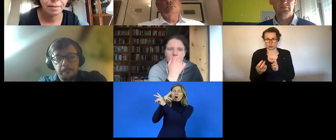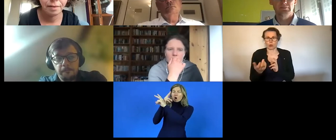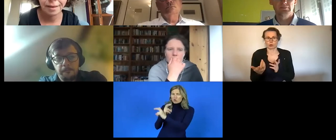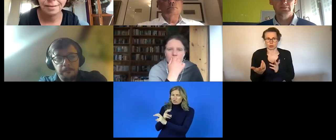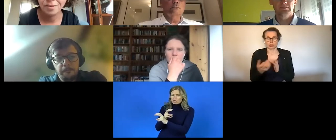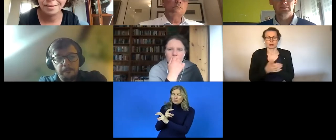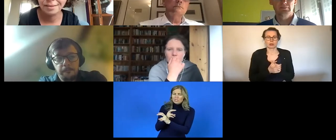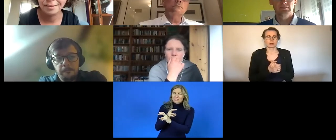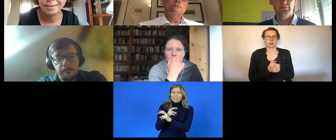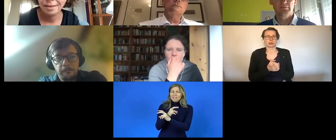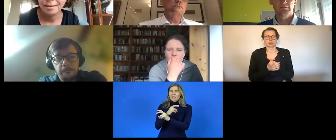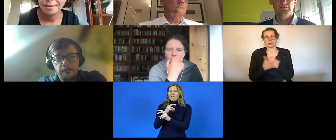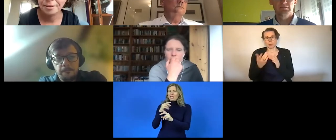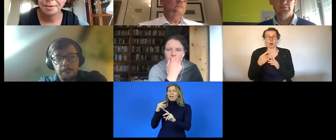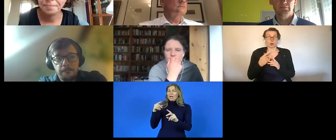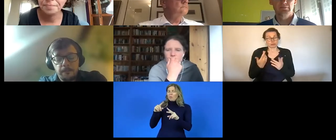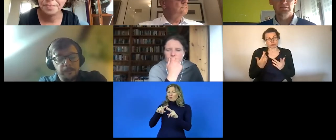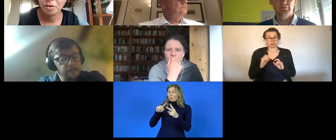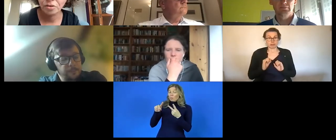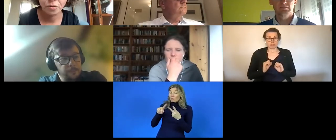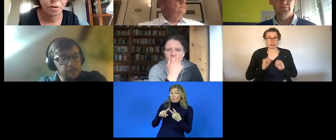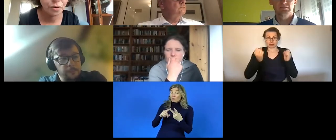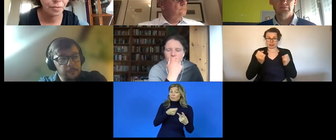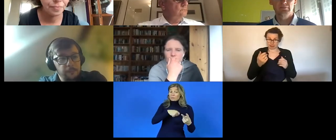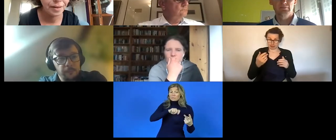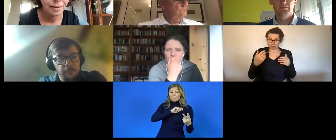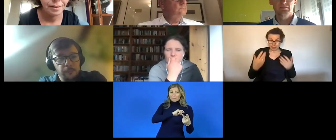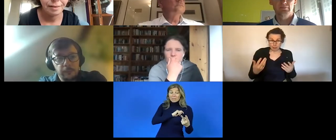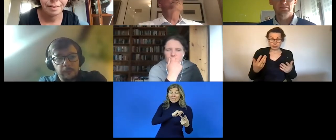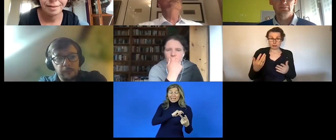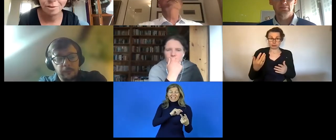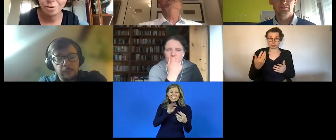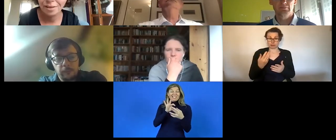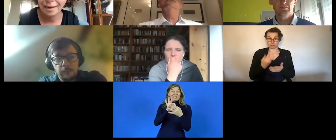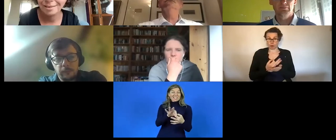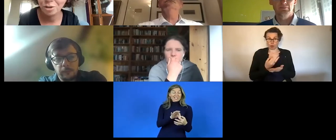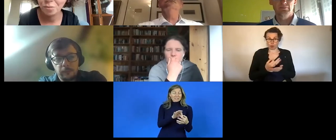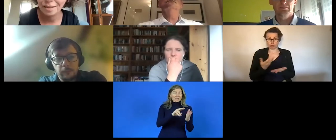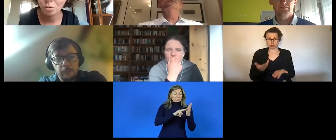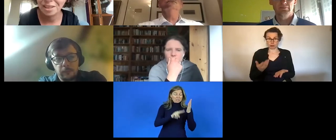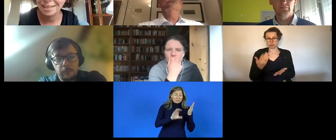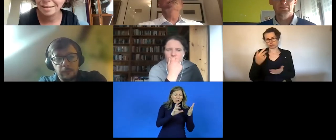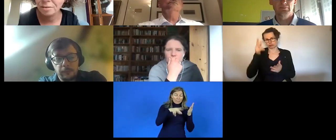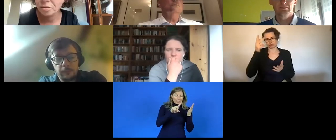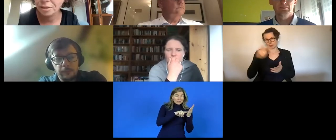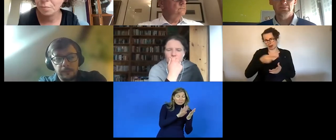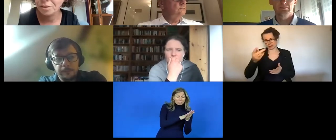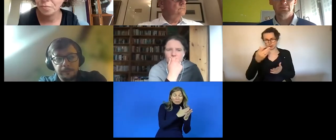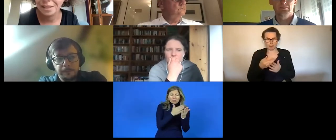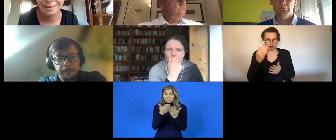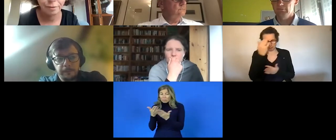is with a view to the the transposition and whether activists um